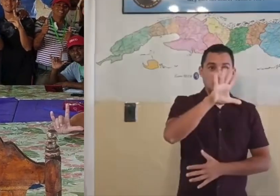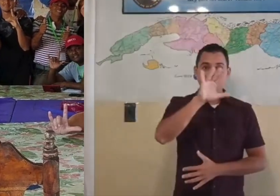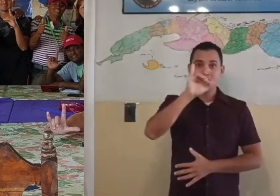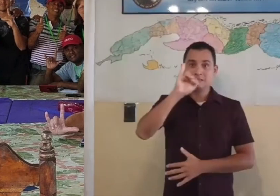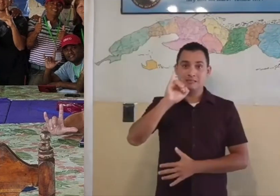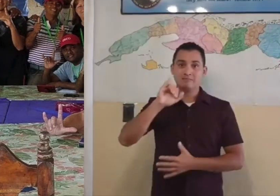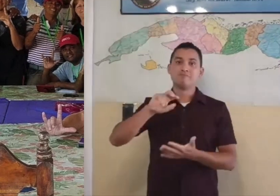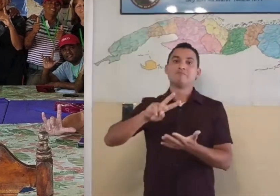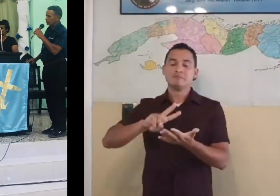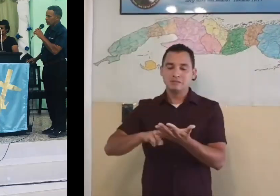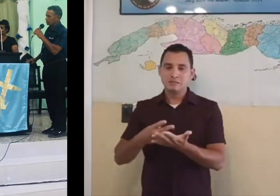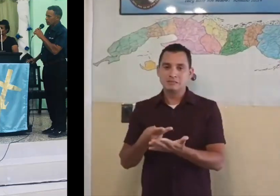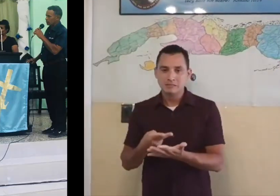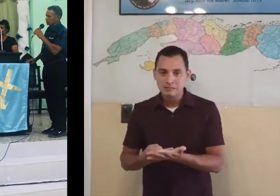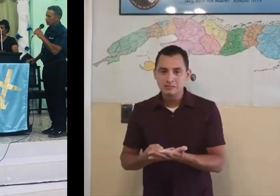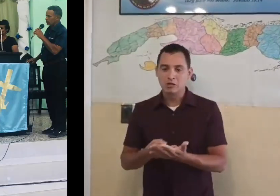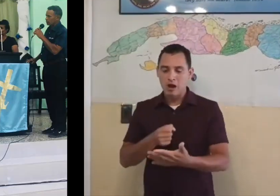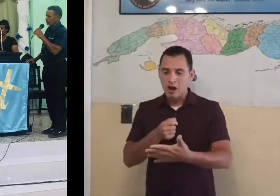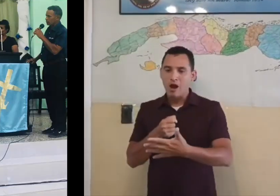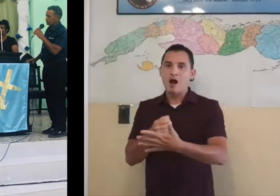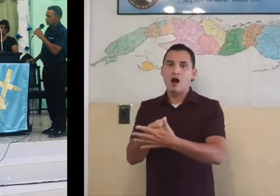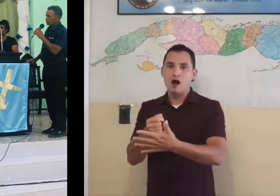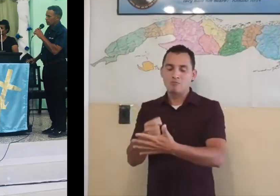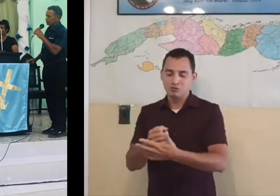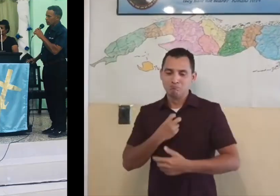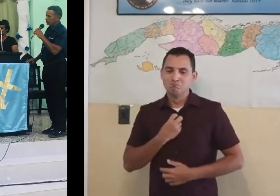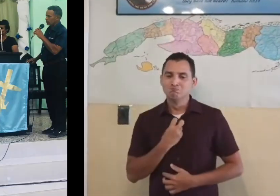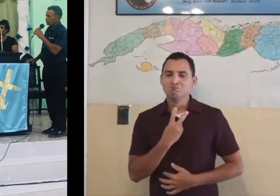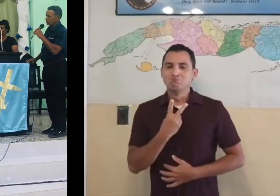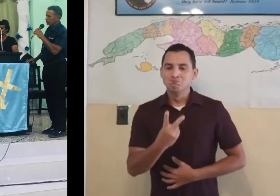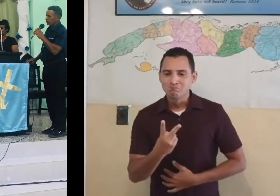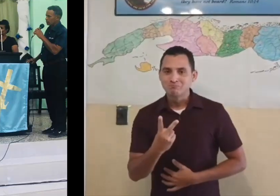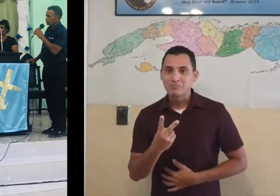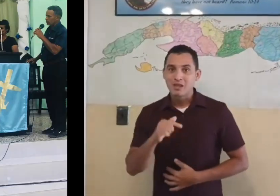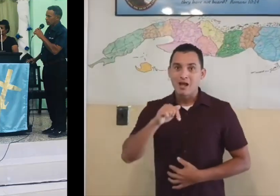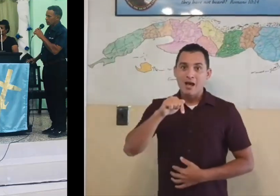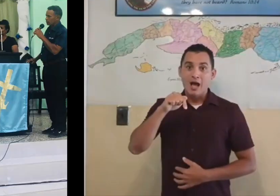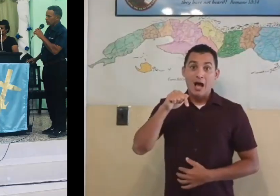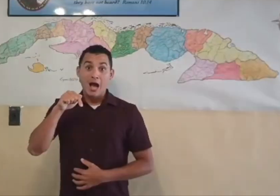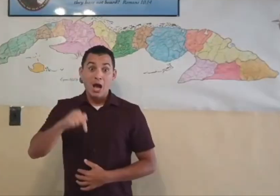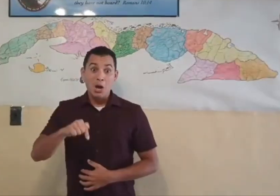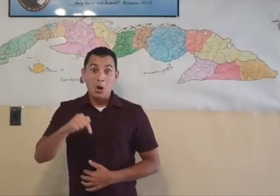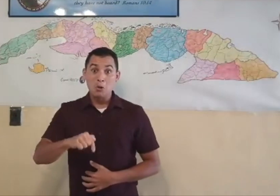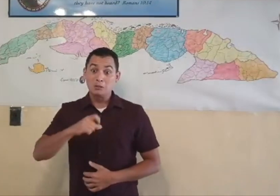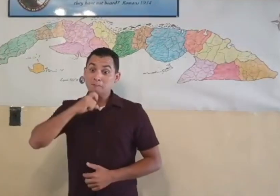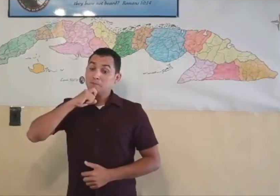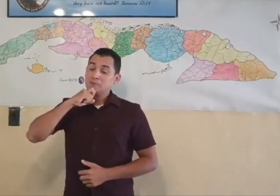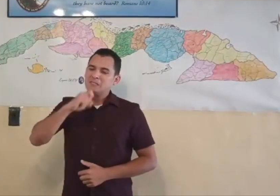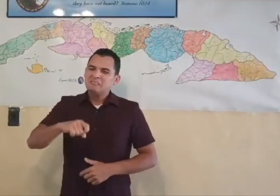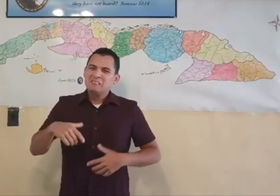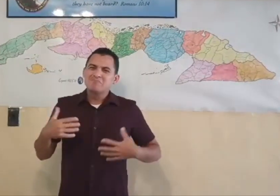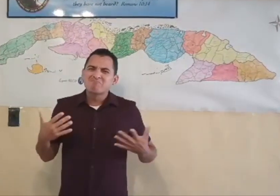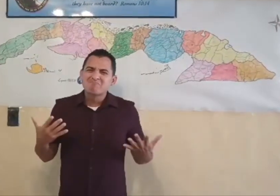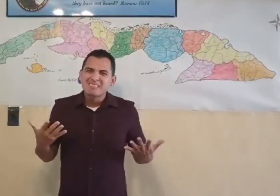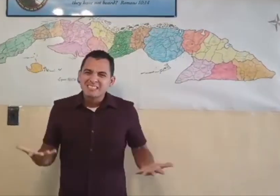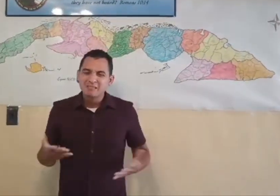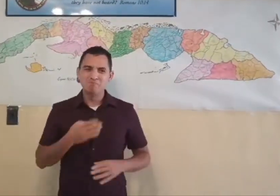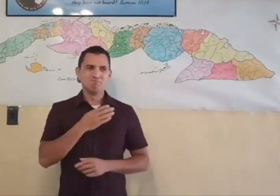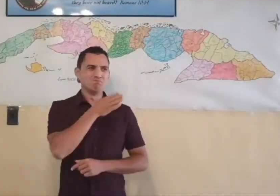interpreters trained by our ministry who are voluntarily supporting us. Right now we are finding it very